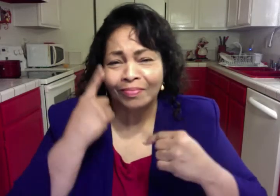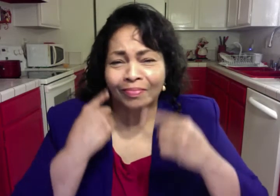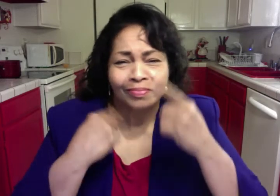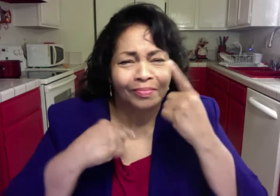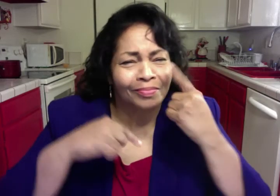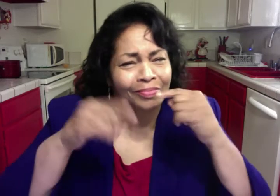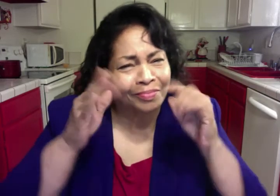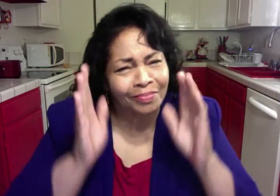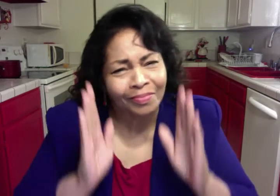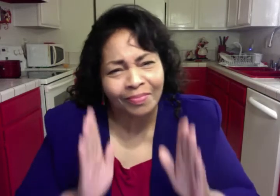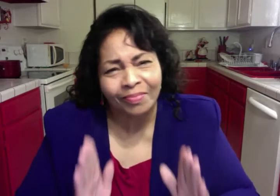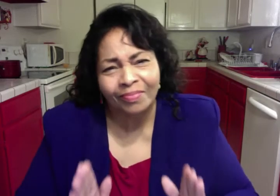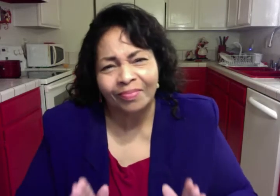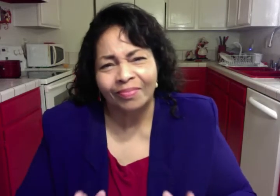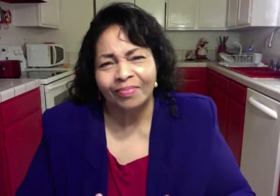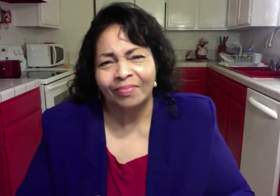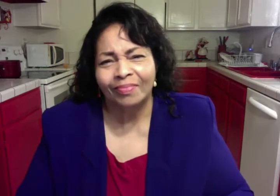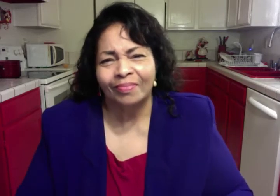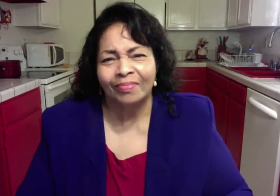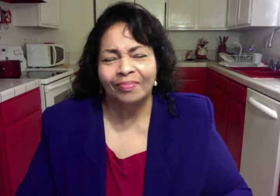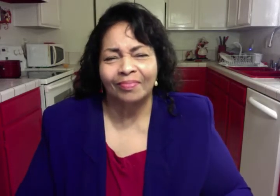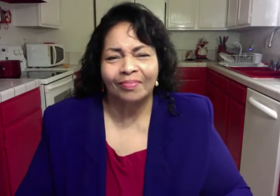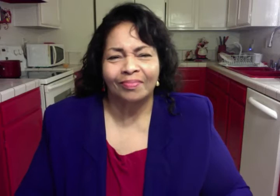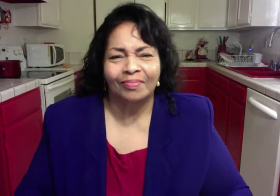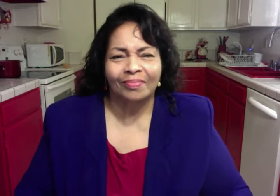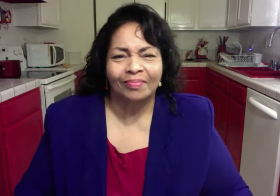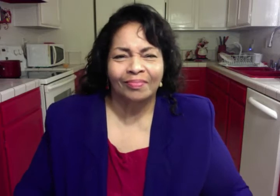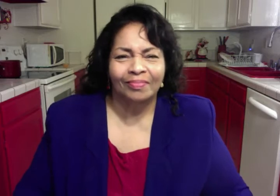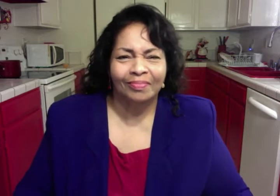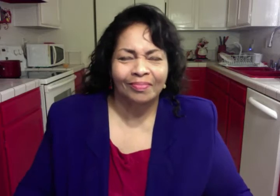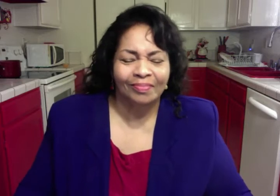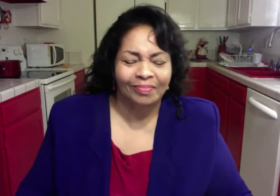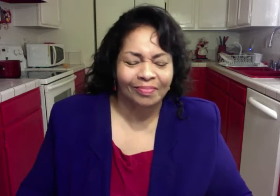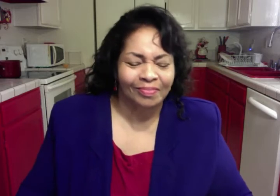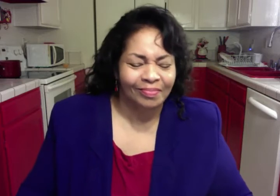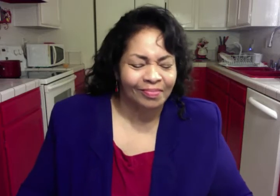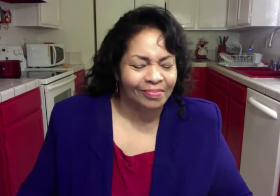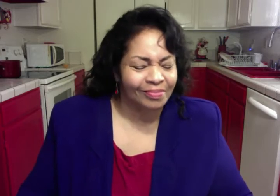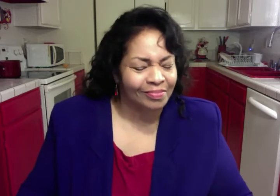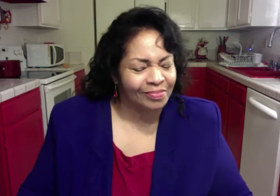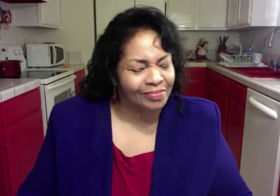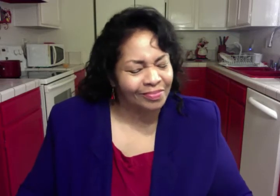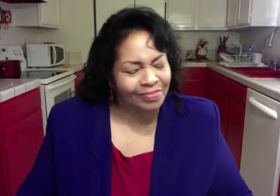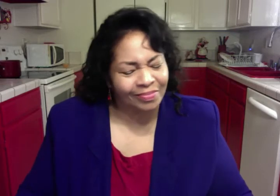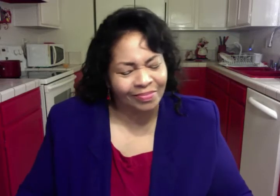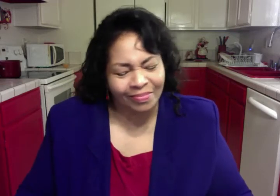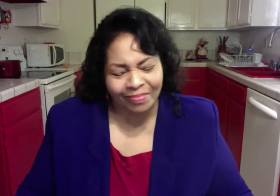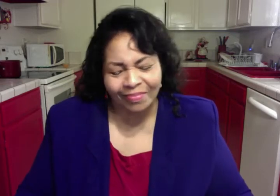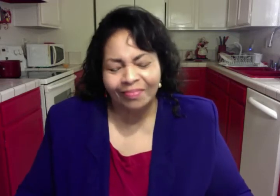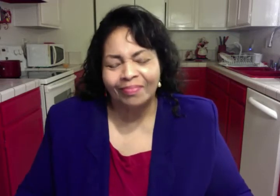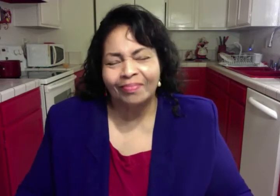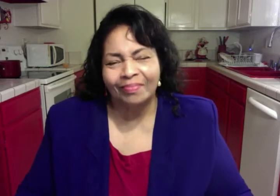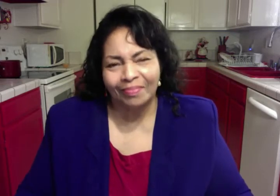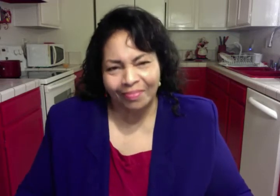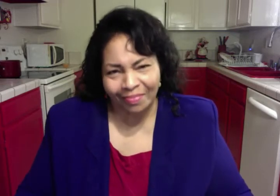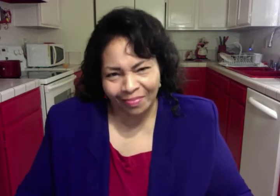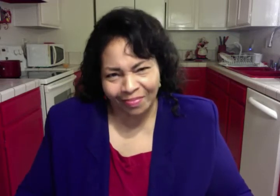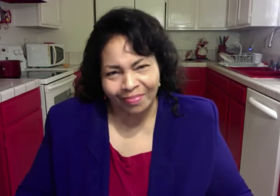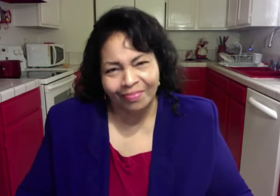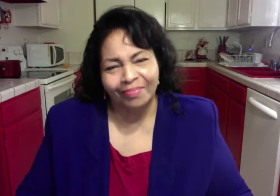him us